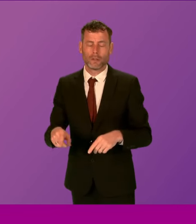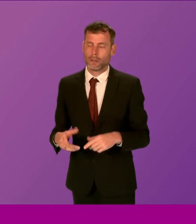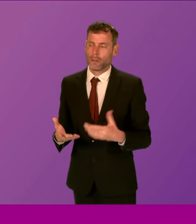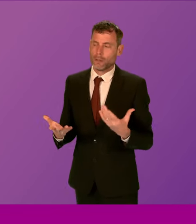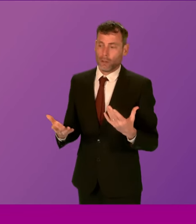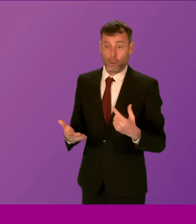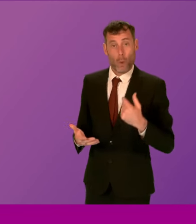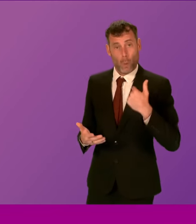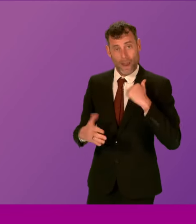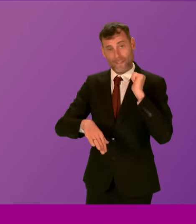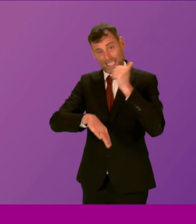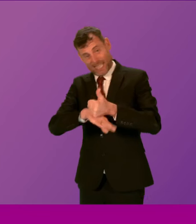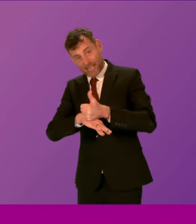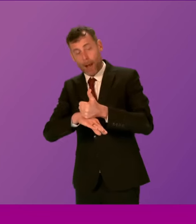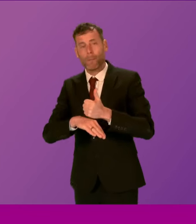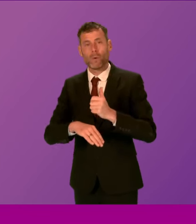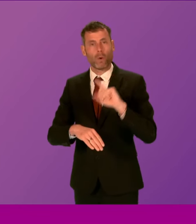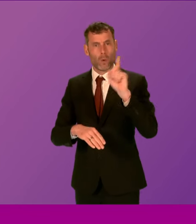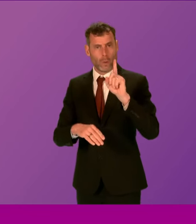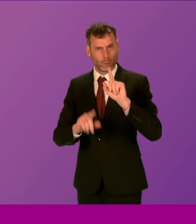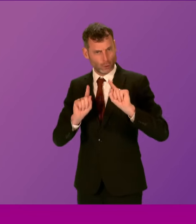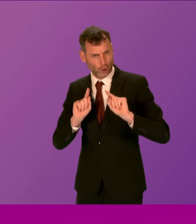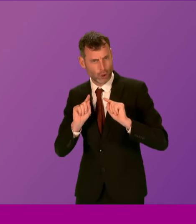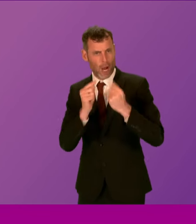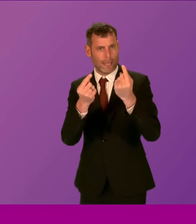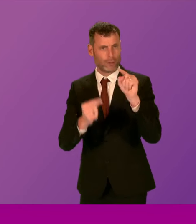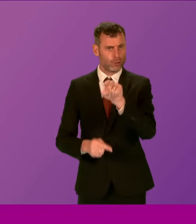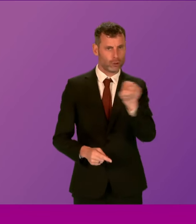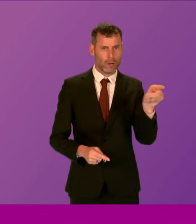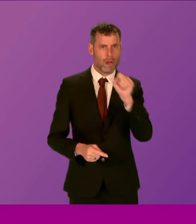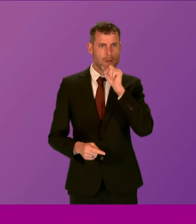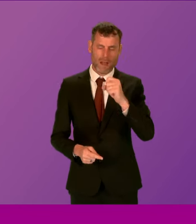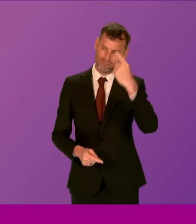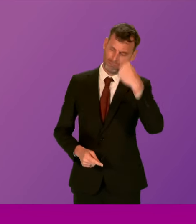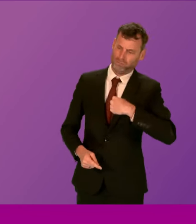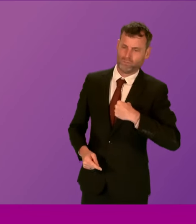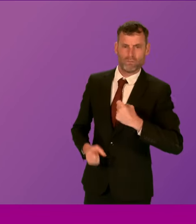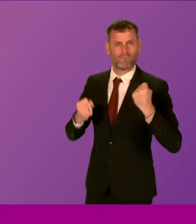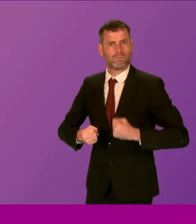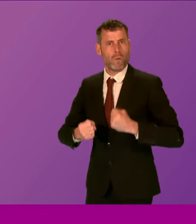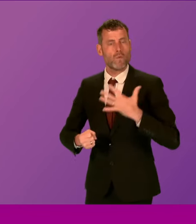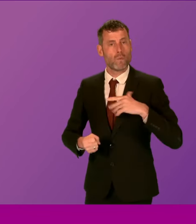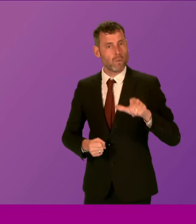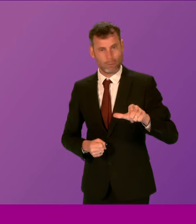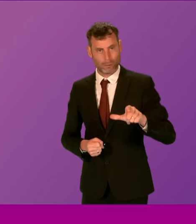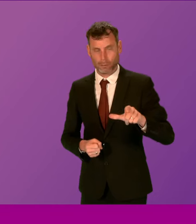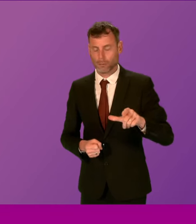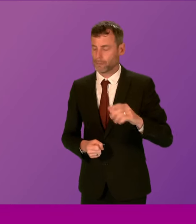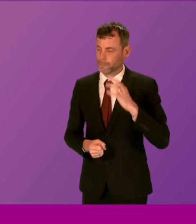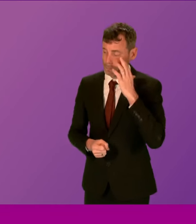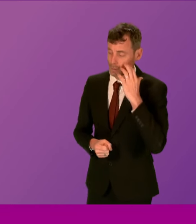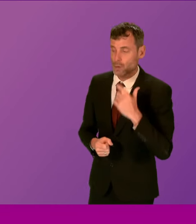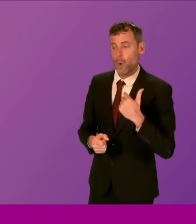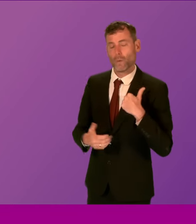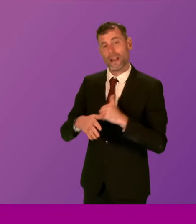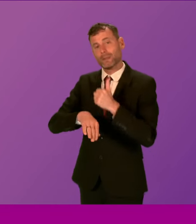strategy to challenge men's demand for prostitution and actions to support women who are in prostitution outlines a new pilot